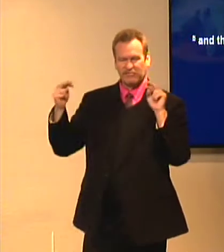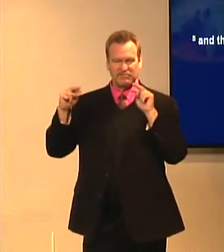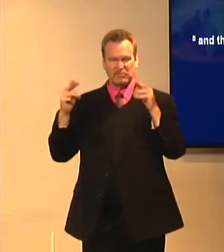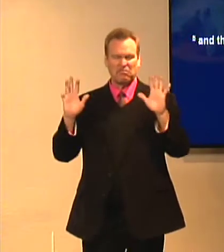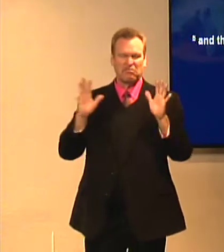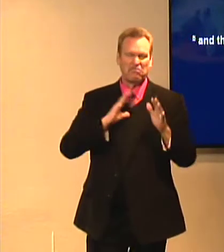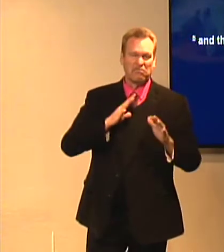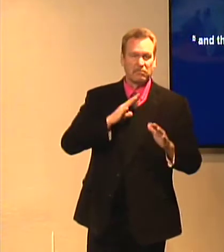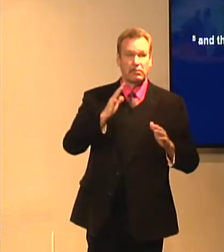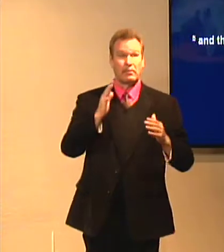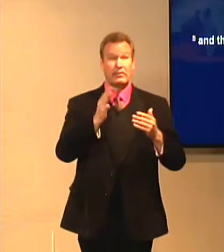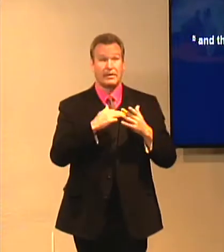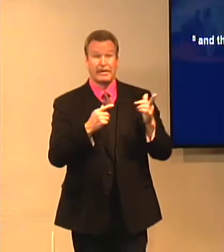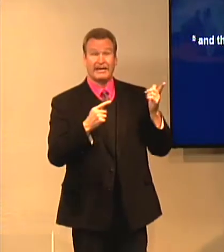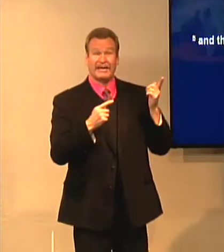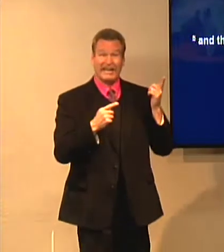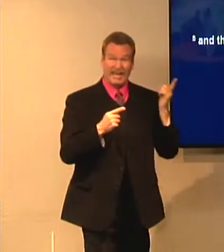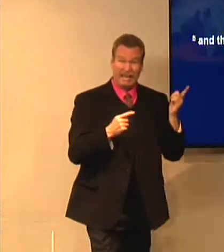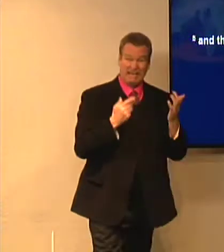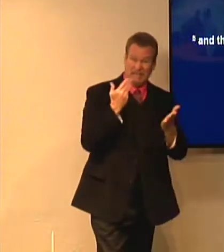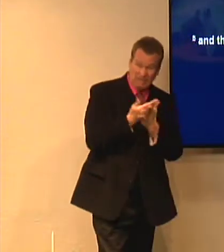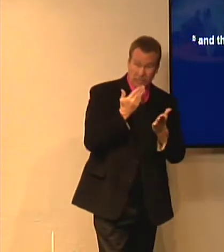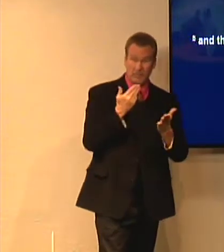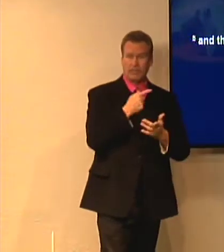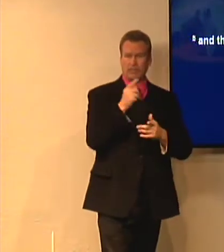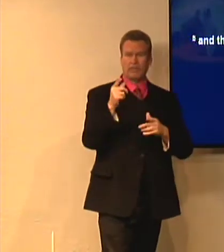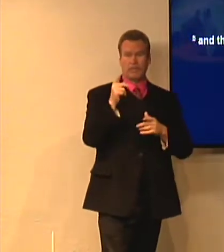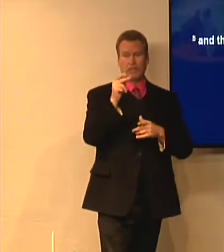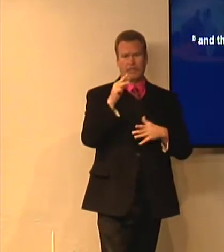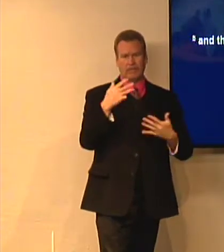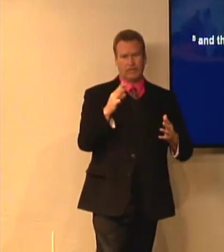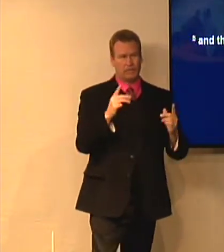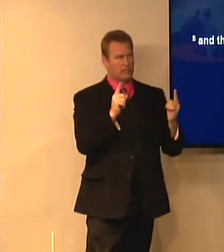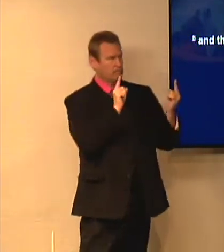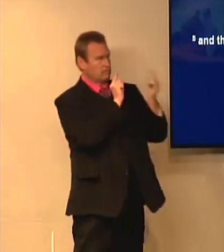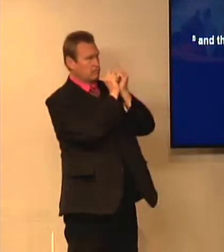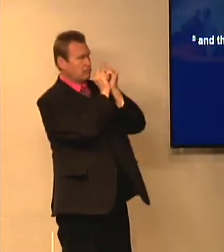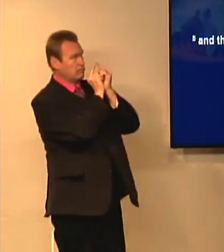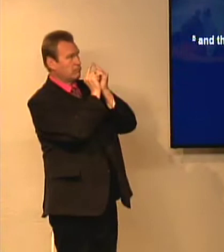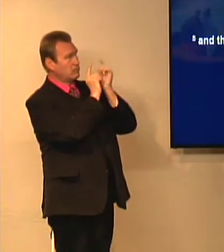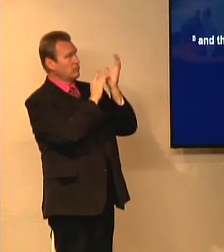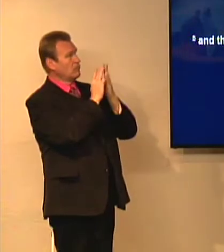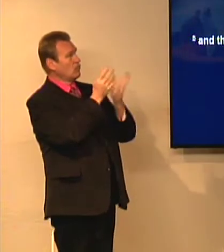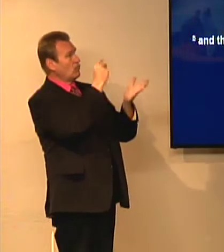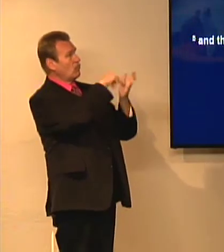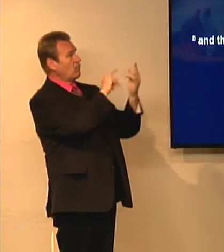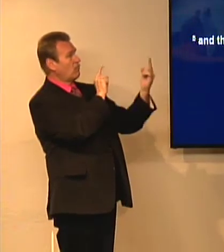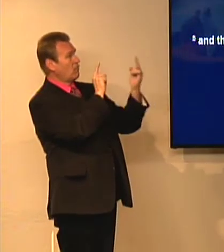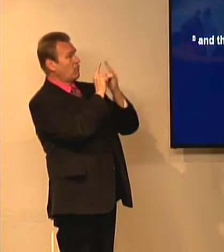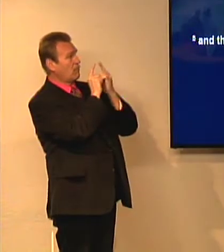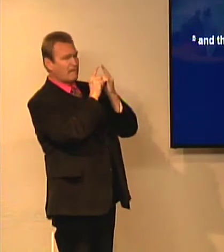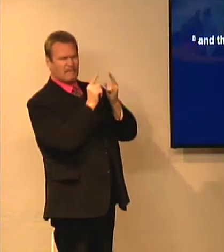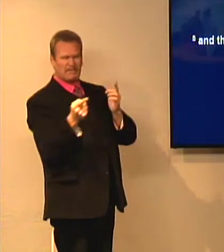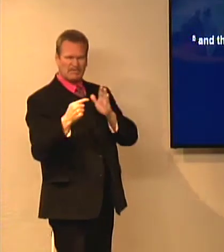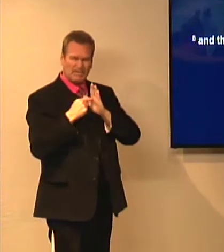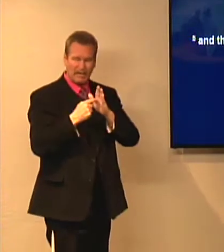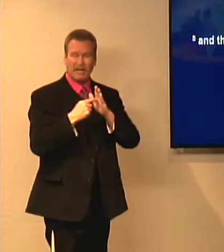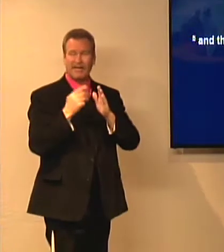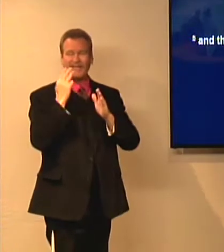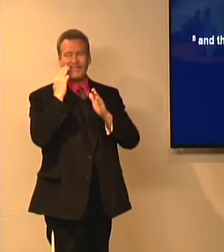So, that's a little confusing at times, but those three, they pray to Peter. so he was the first to meet Jesus